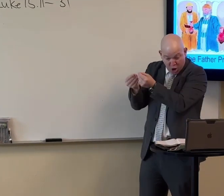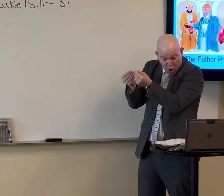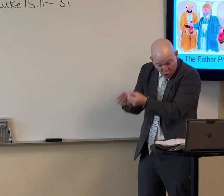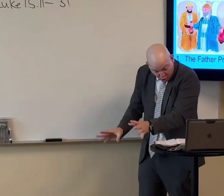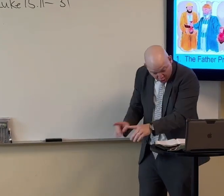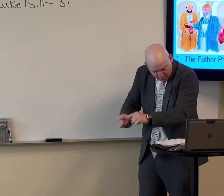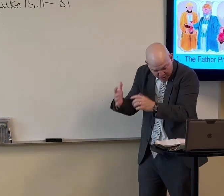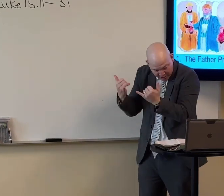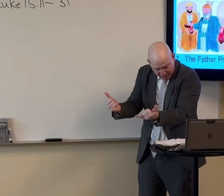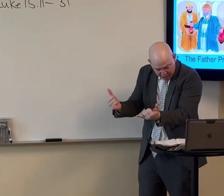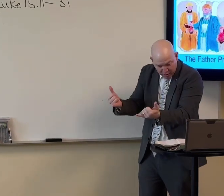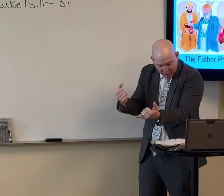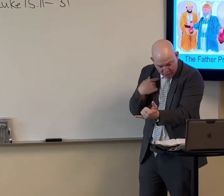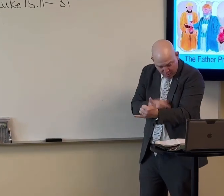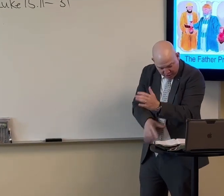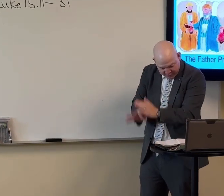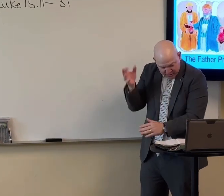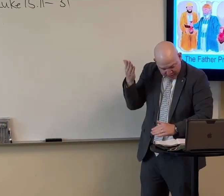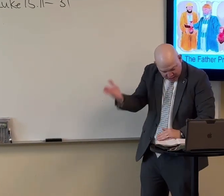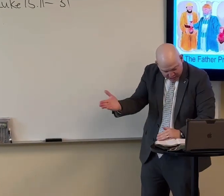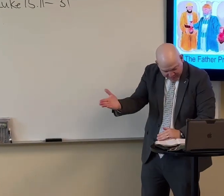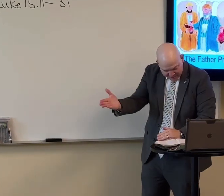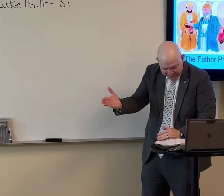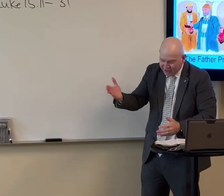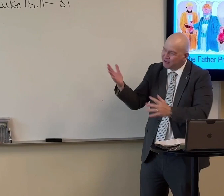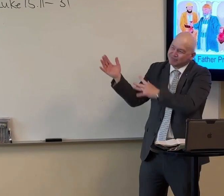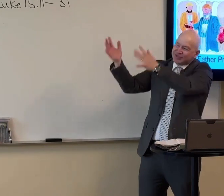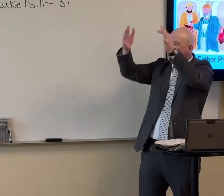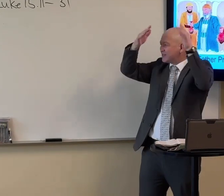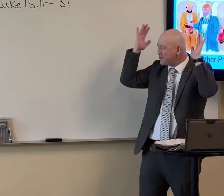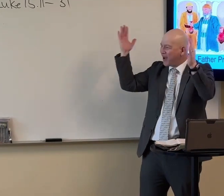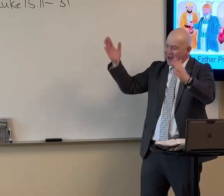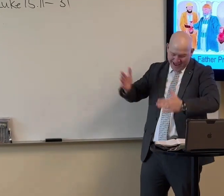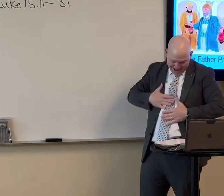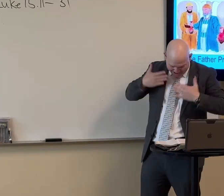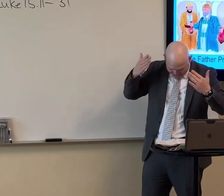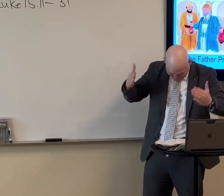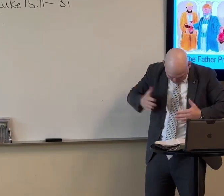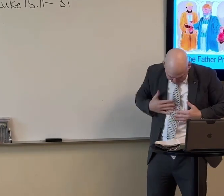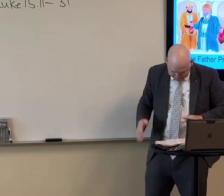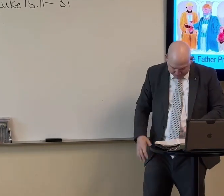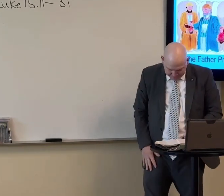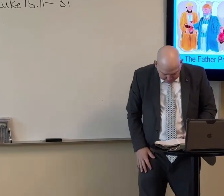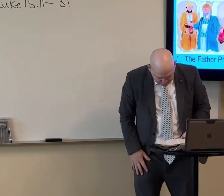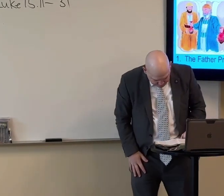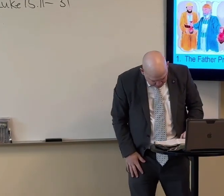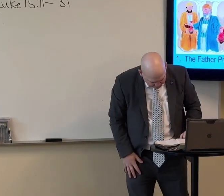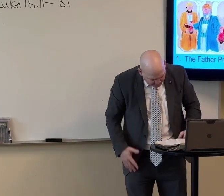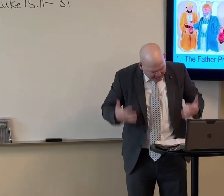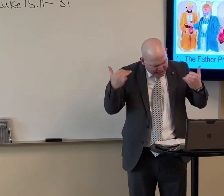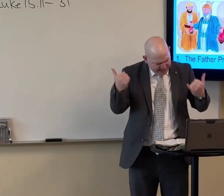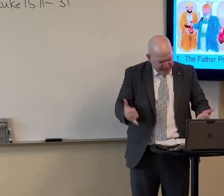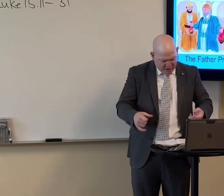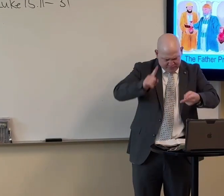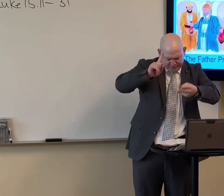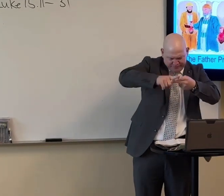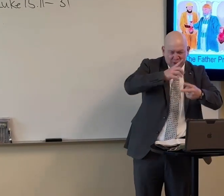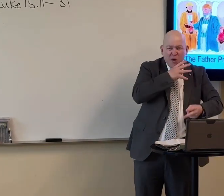lost and is found. And they began to be merry. Now his elder son